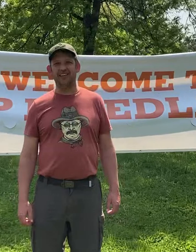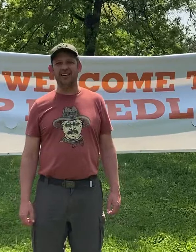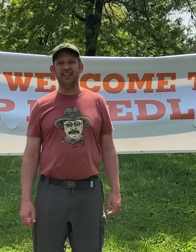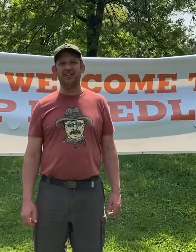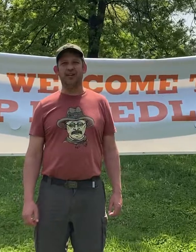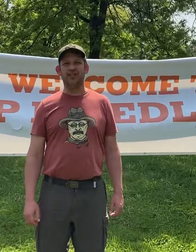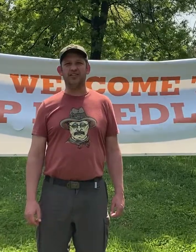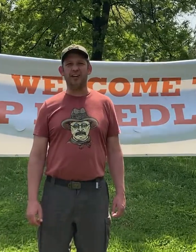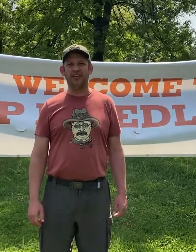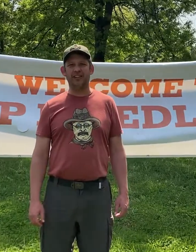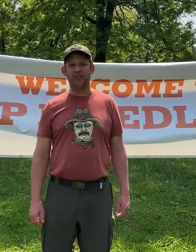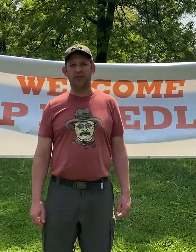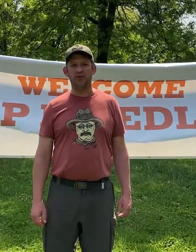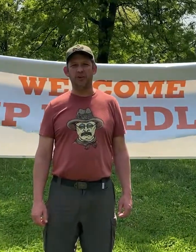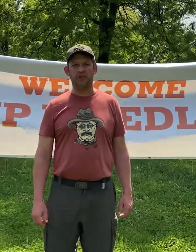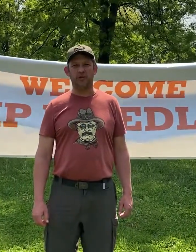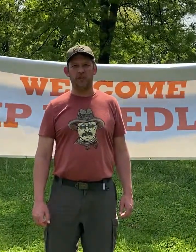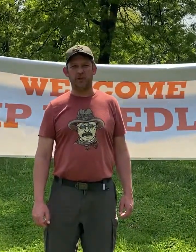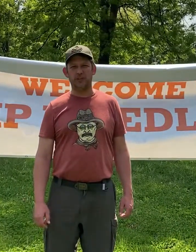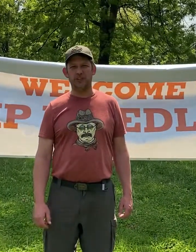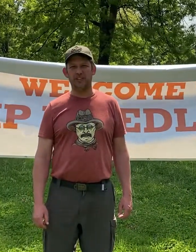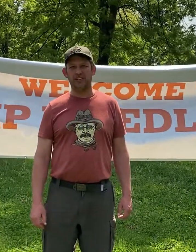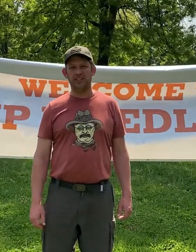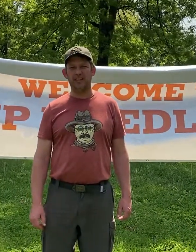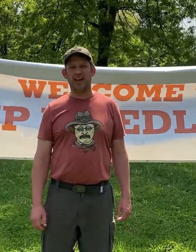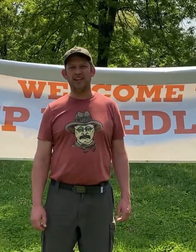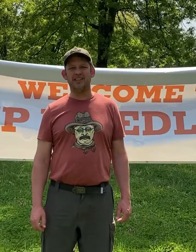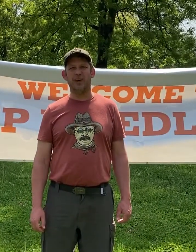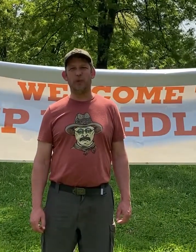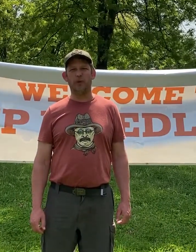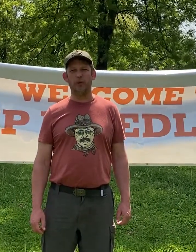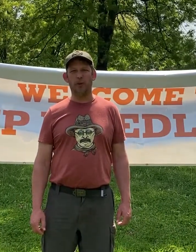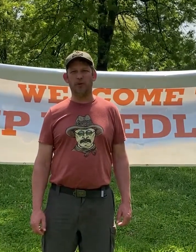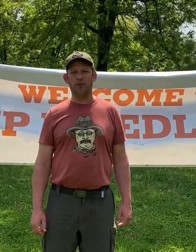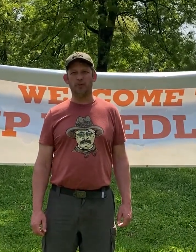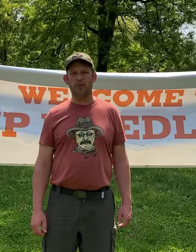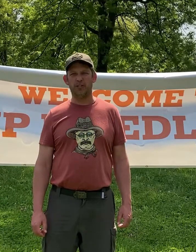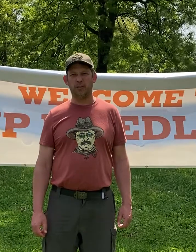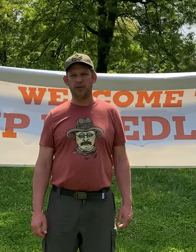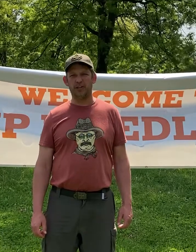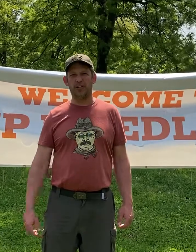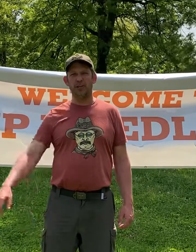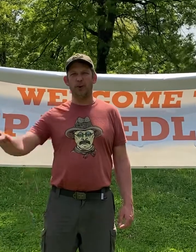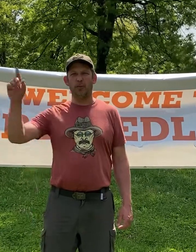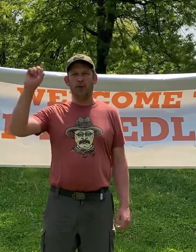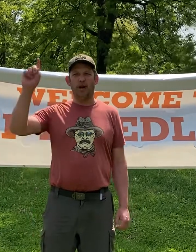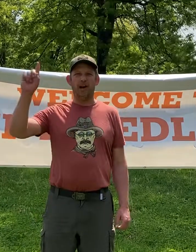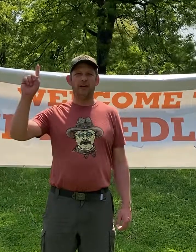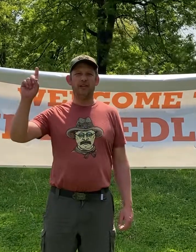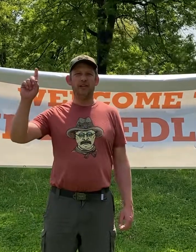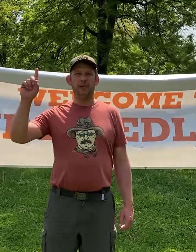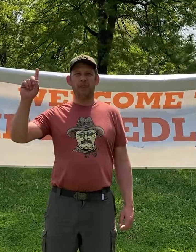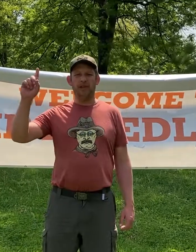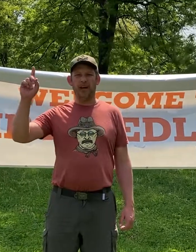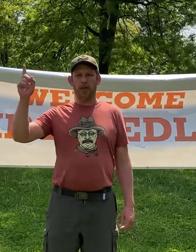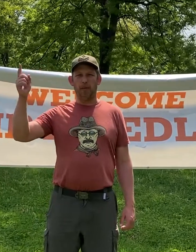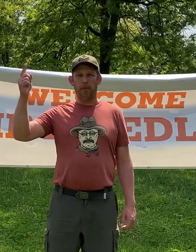These are the seven Leave No Trace Principles. This guide is to help you remember those principles. Number one, plan and prepare